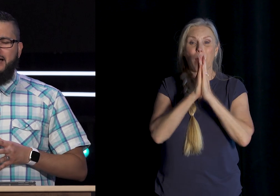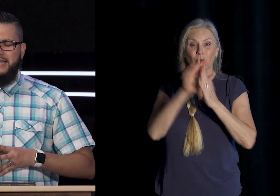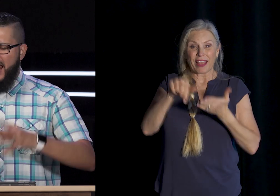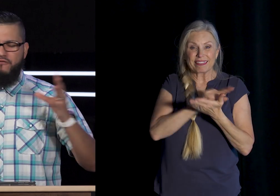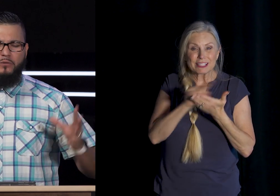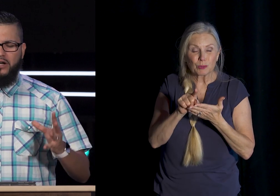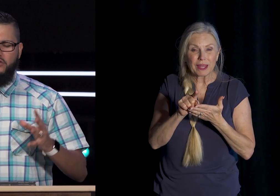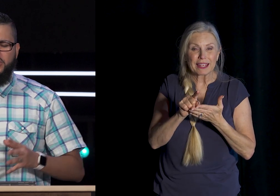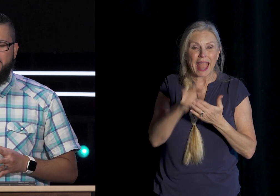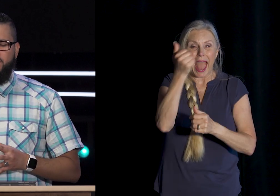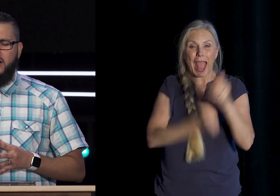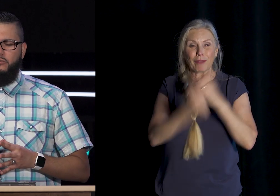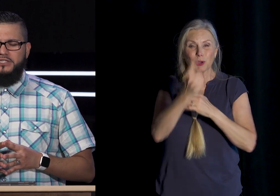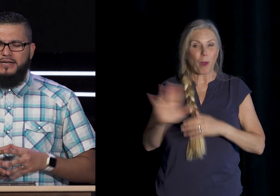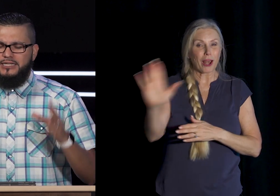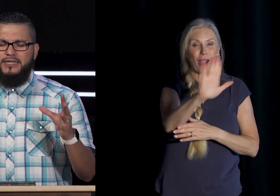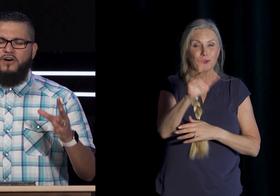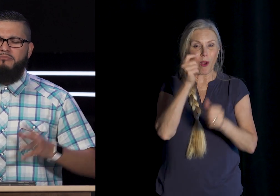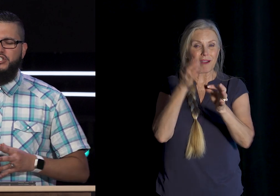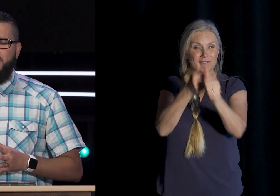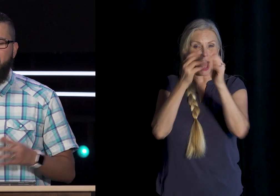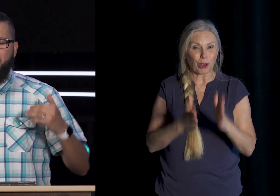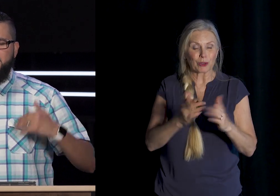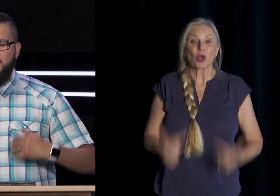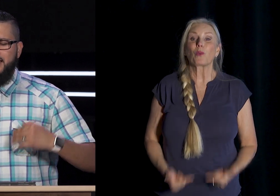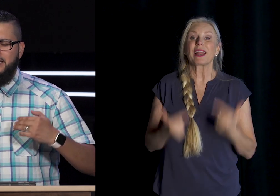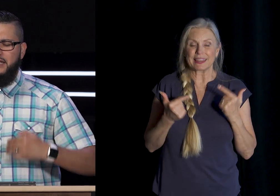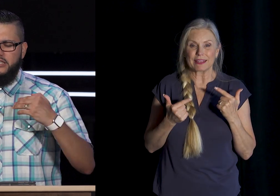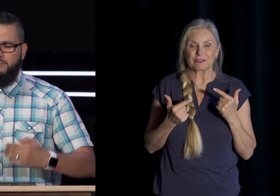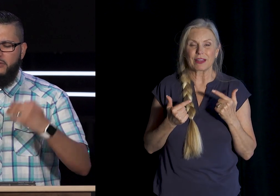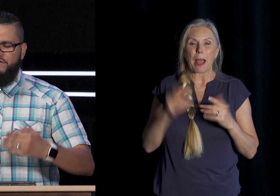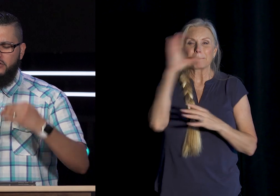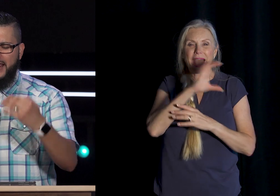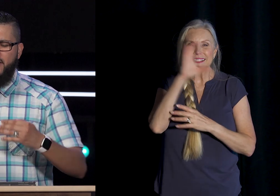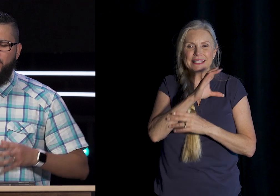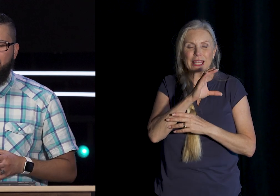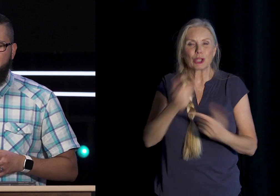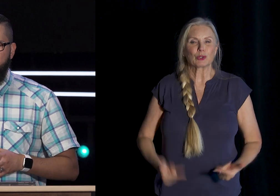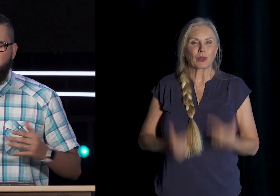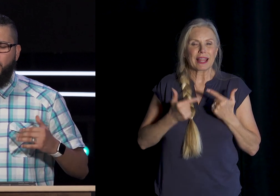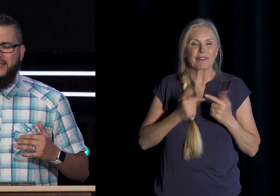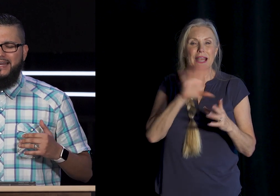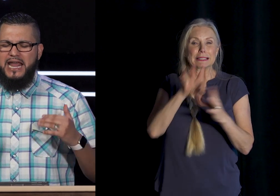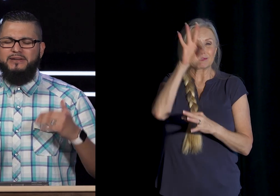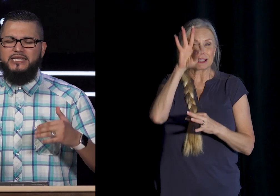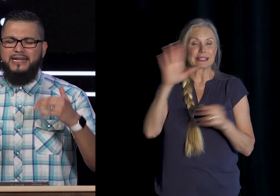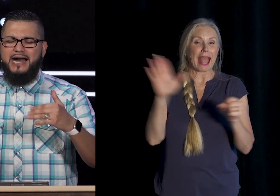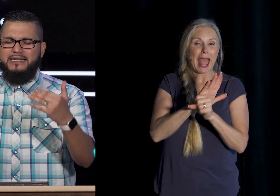Every One Of Your Jesus Followers To Live On Mission By Seeking To Live Spirit Filled Every Day So We Can Imitate God